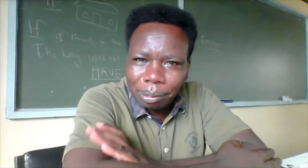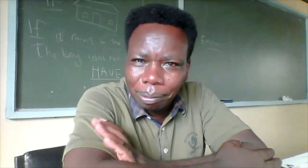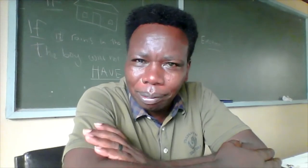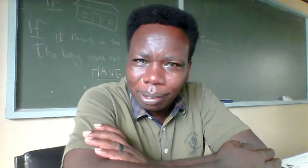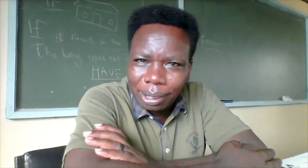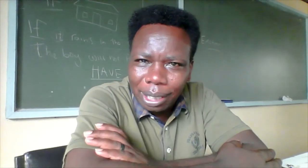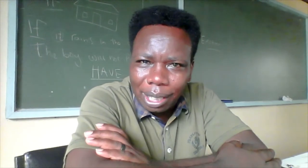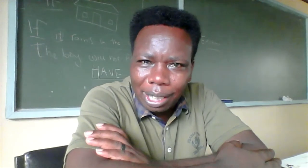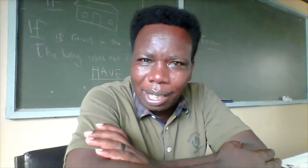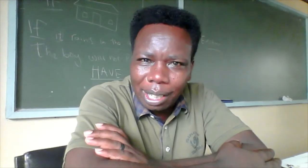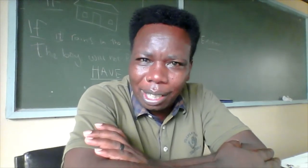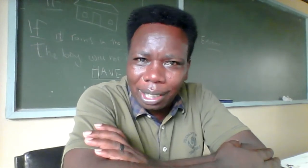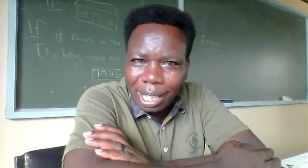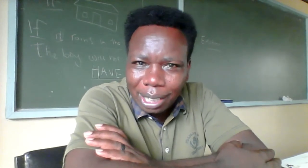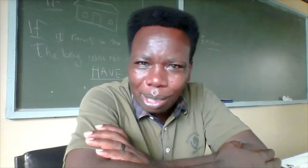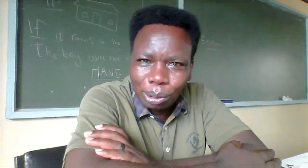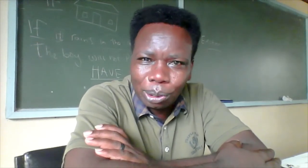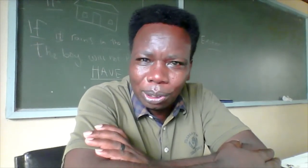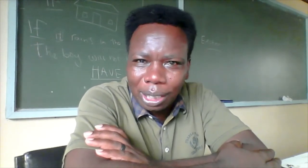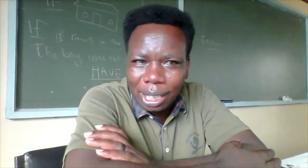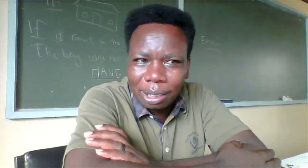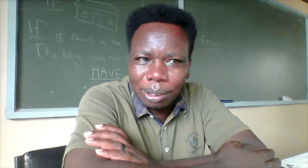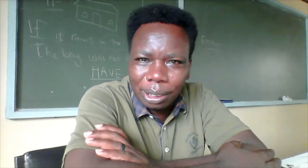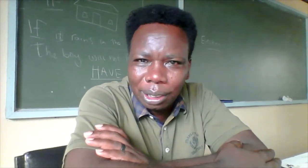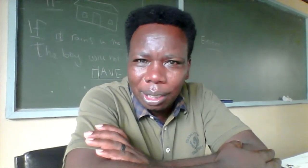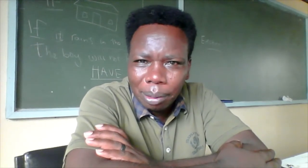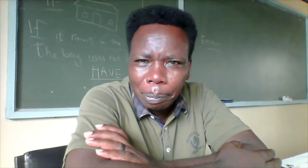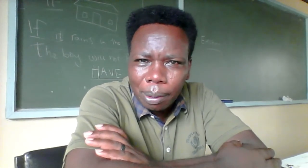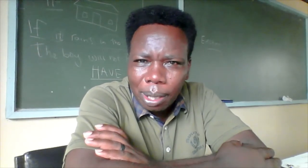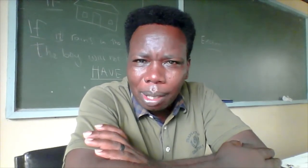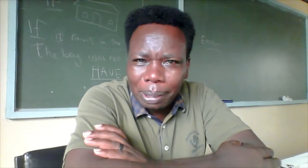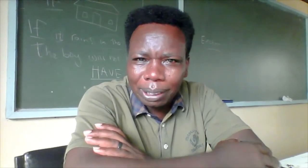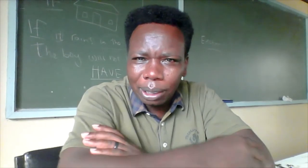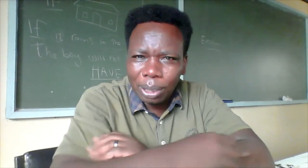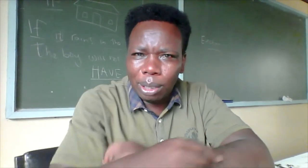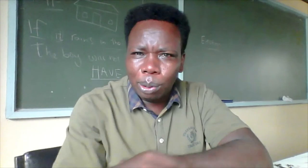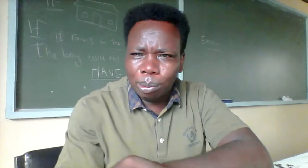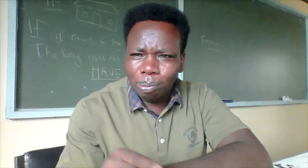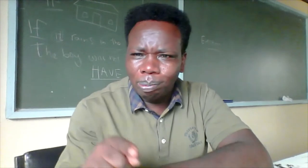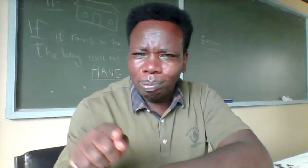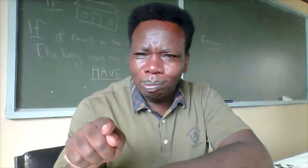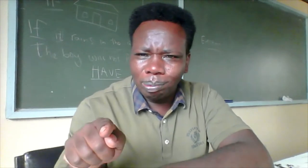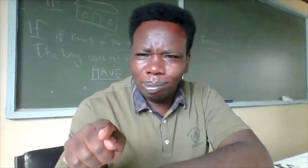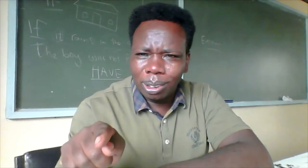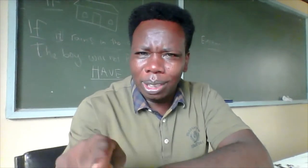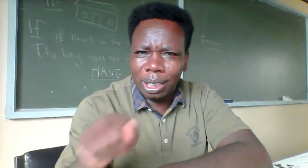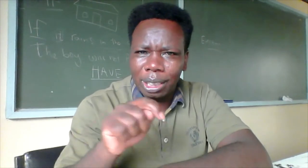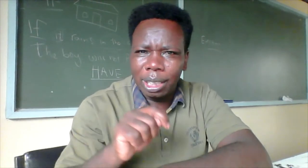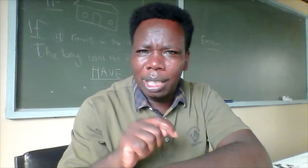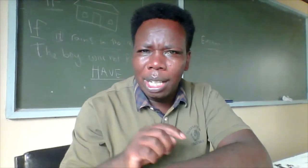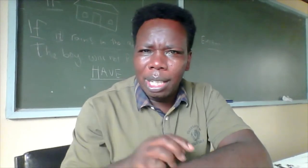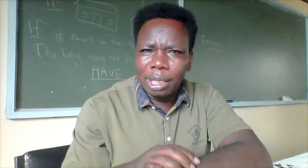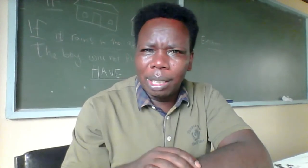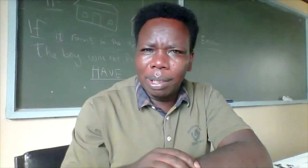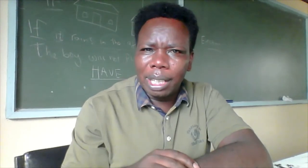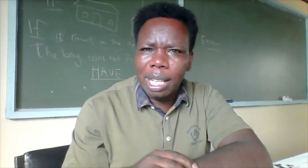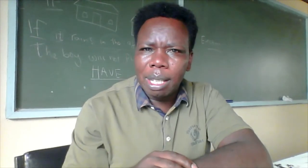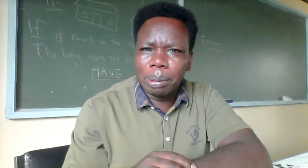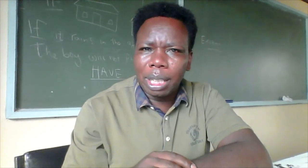and learn how to do sign language the best thing you can do click down there subscribe